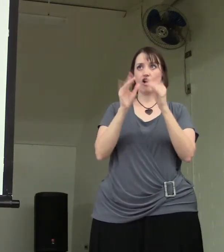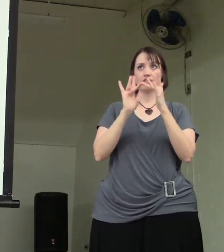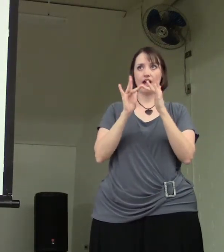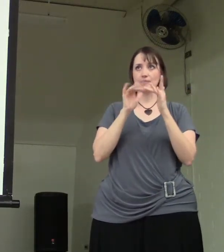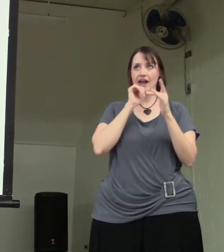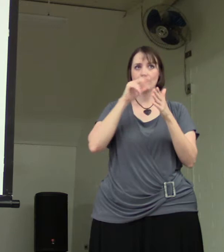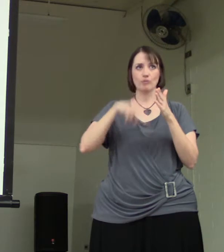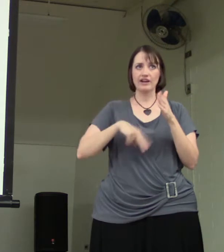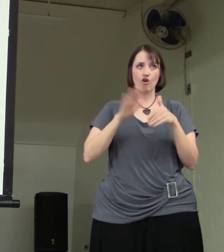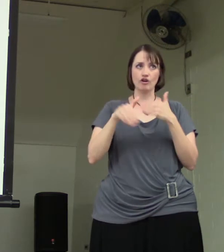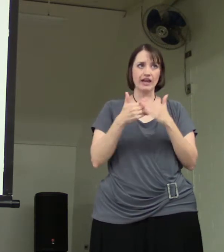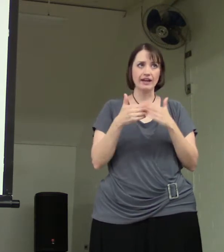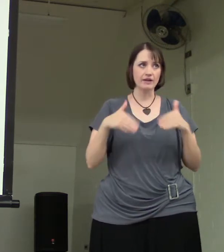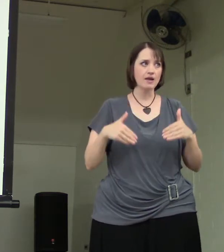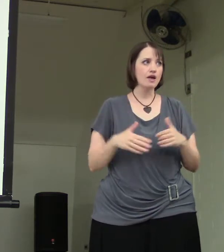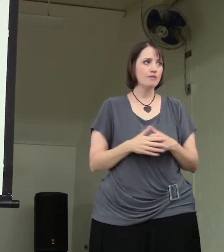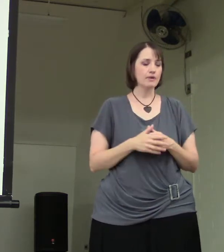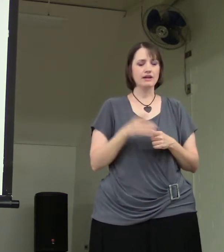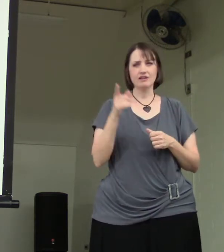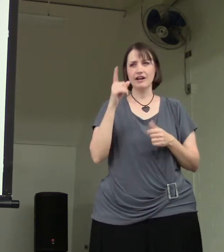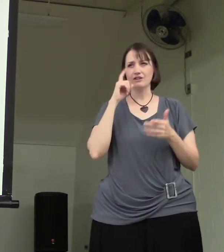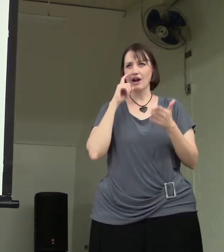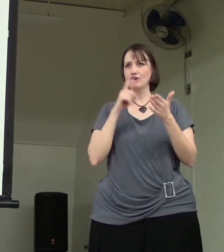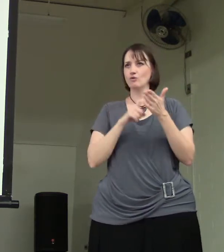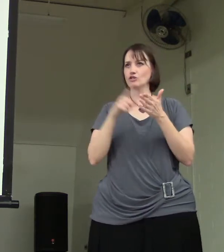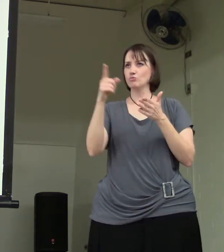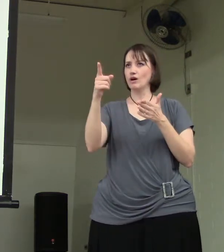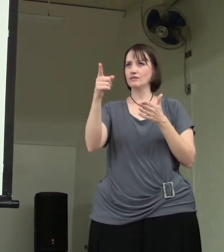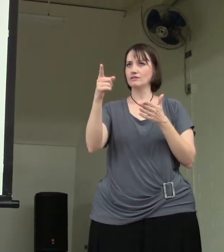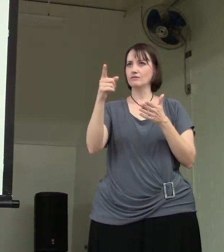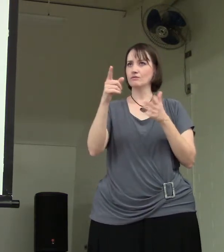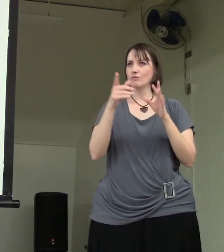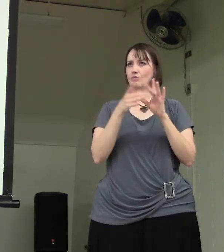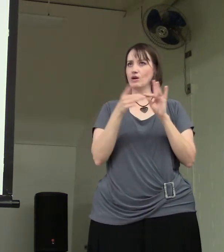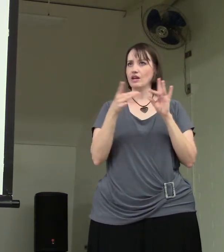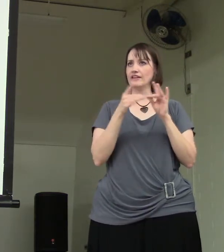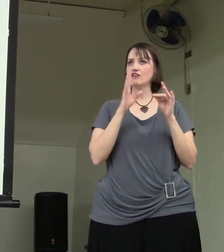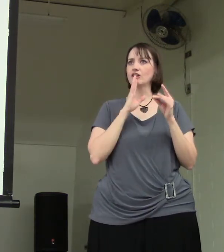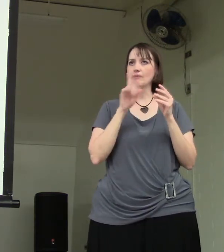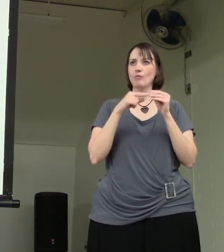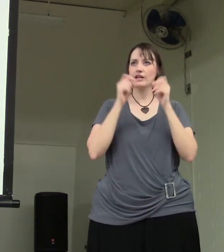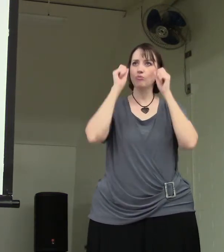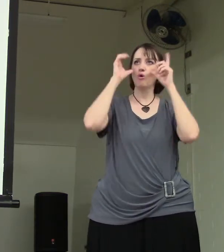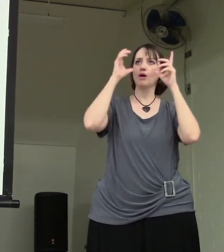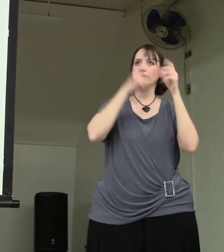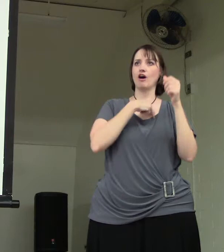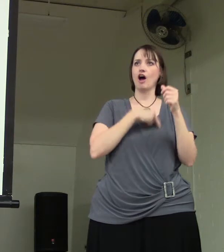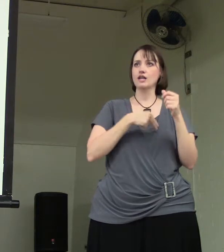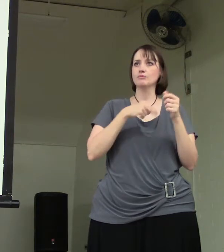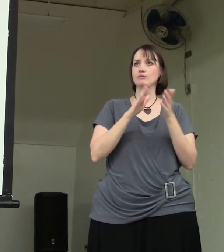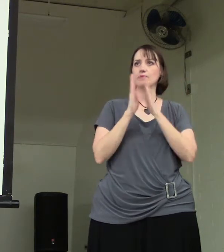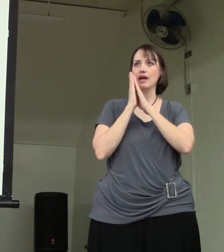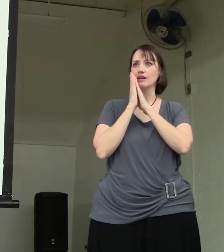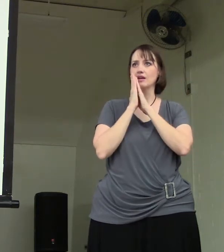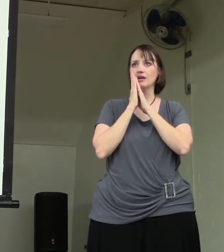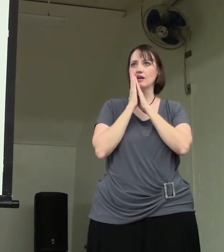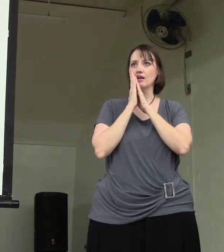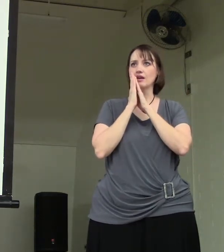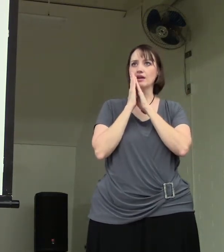online, but I haven't read it all yet. But I noticed one line they talked about. When he woke up in the hospital bed, he